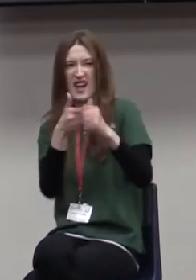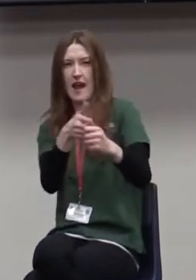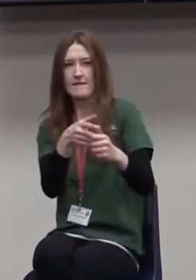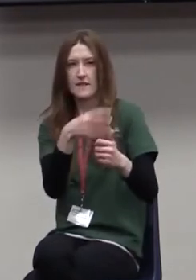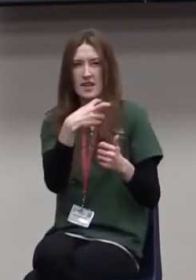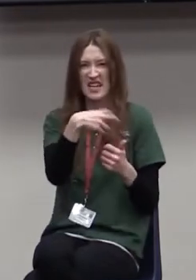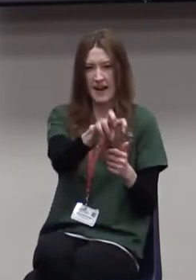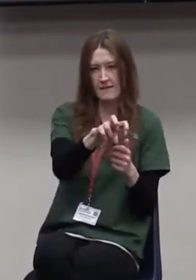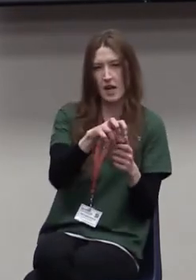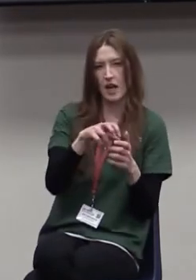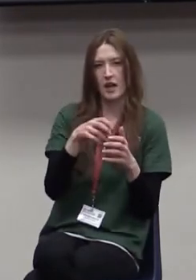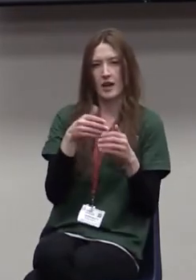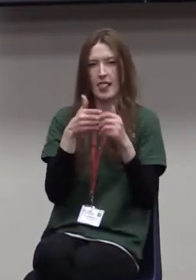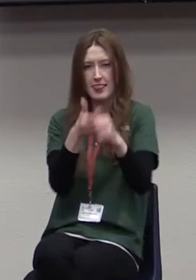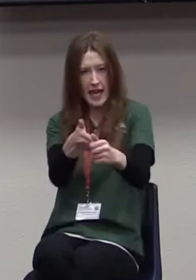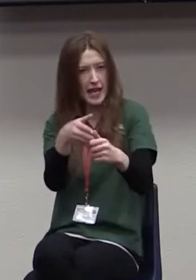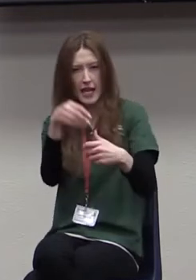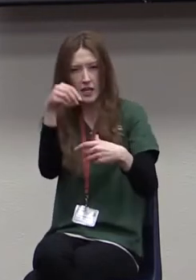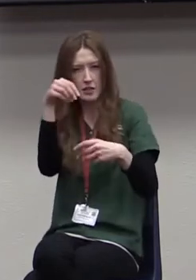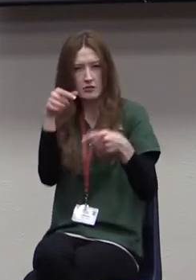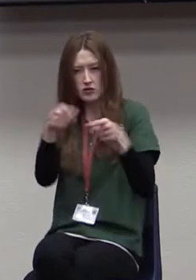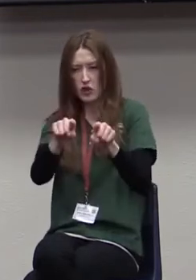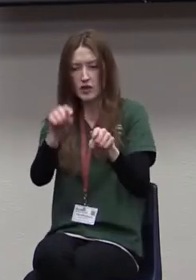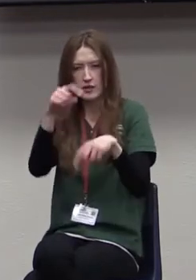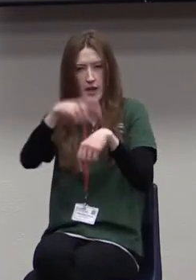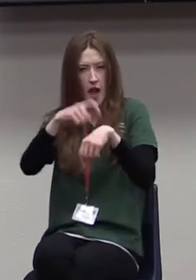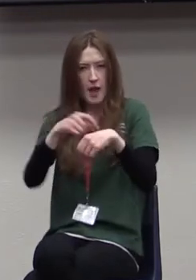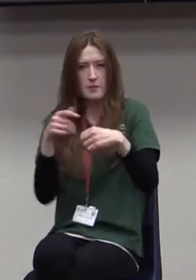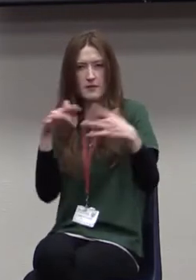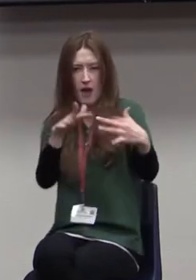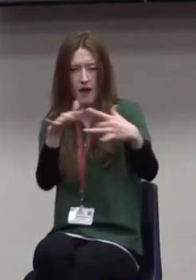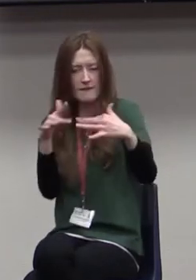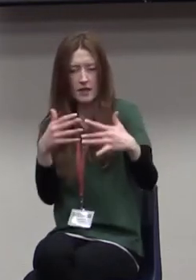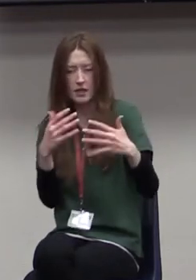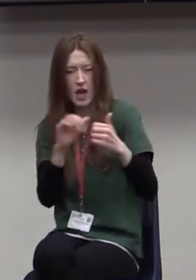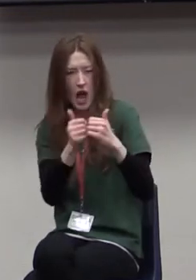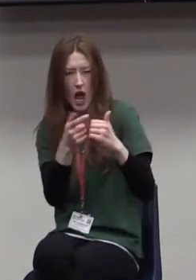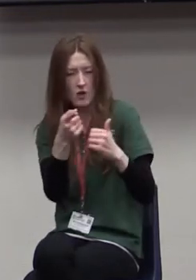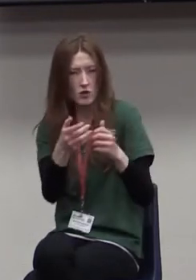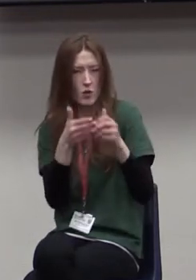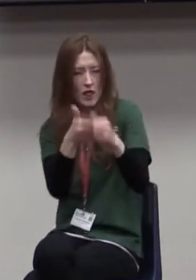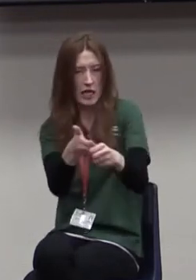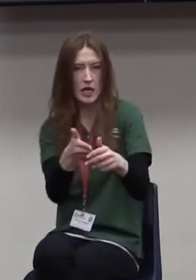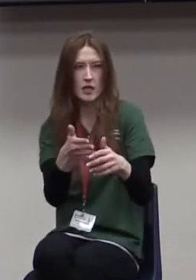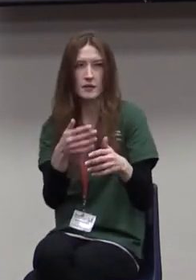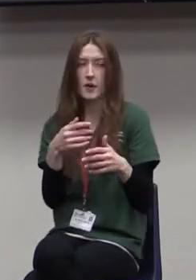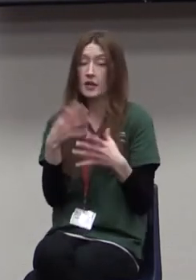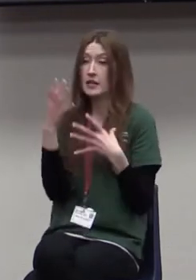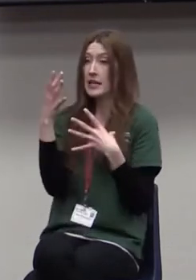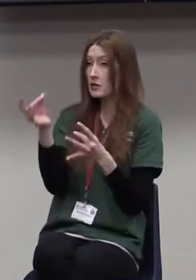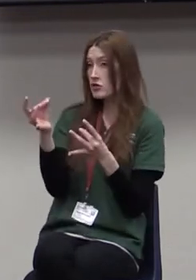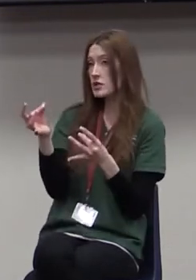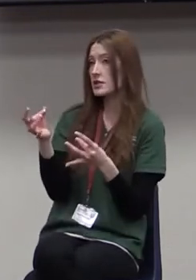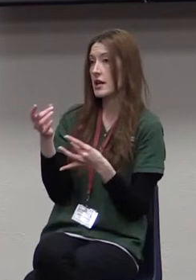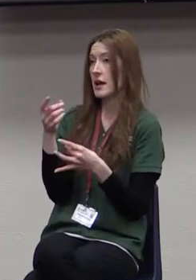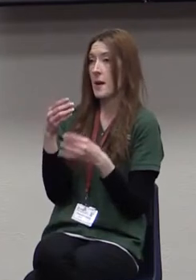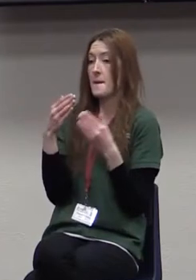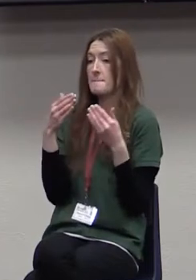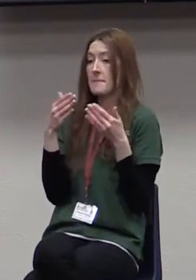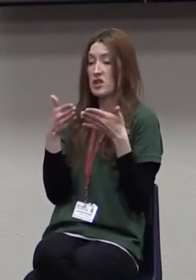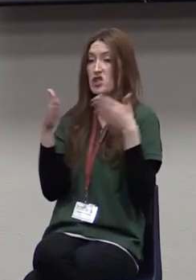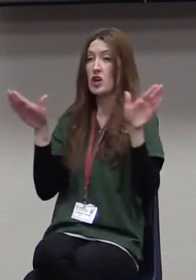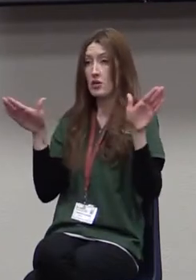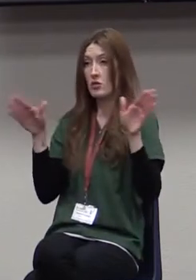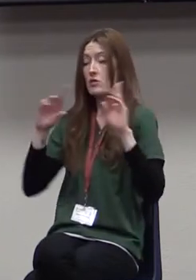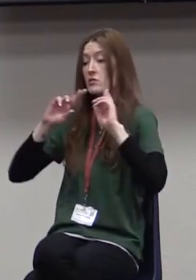times of combat and get people to where they need to be? And it's interesting to me that the tactical response that